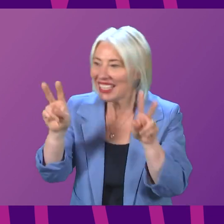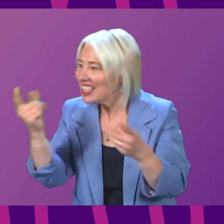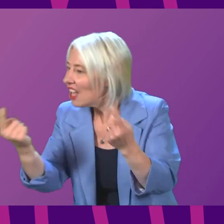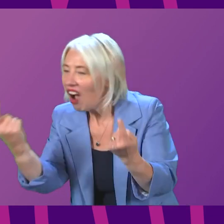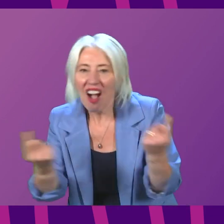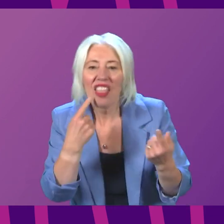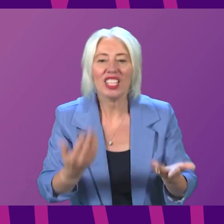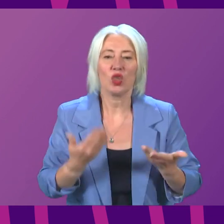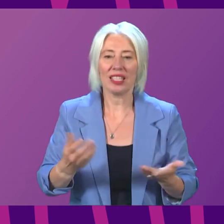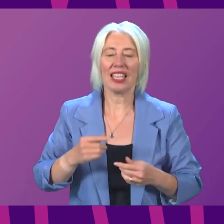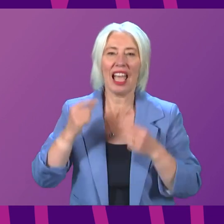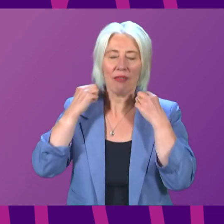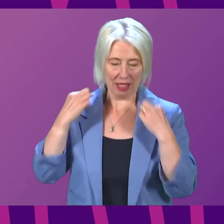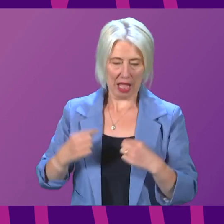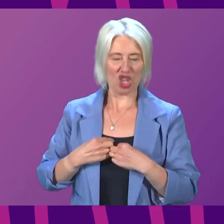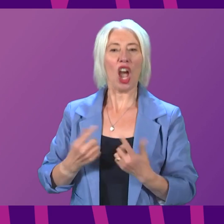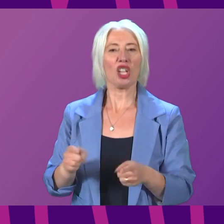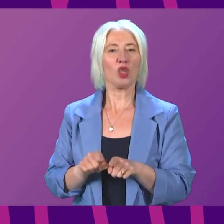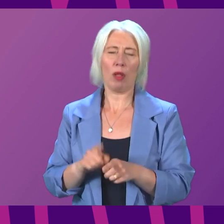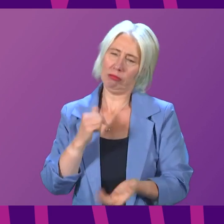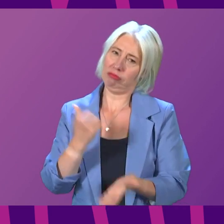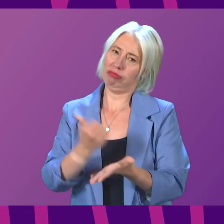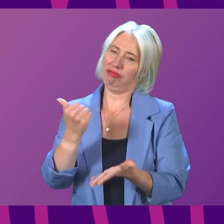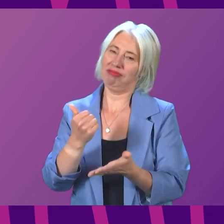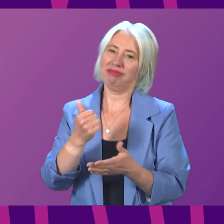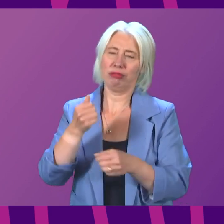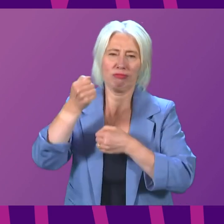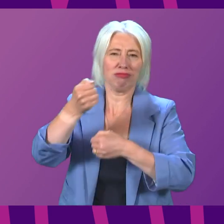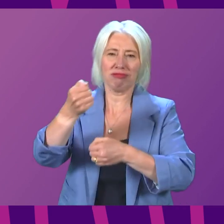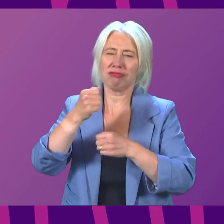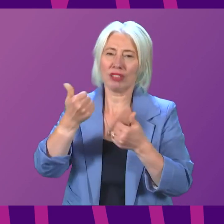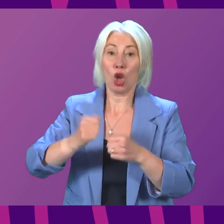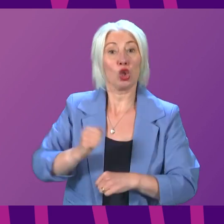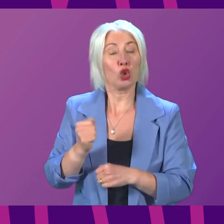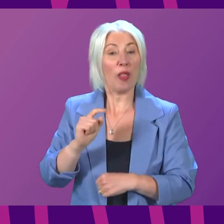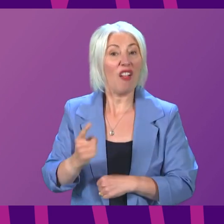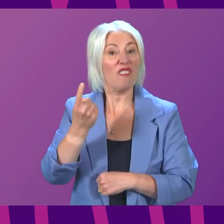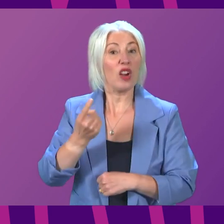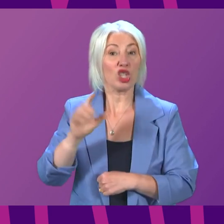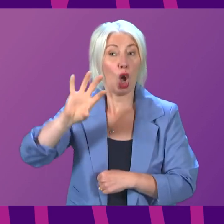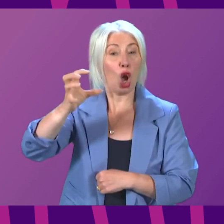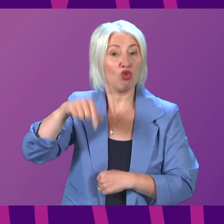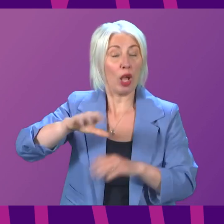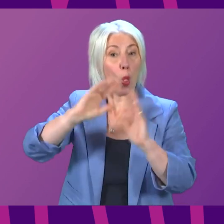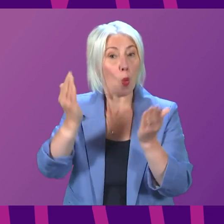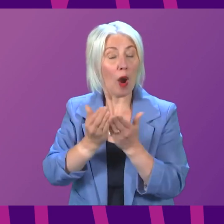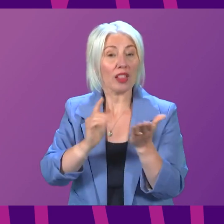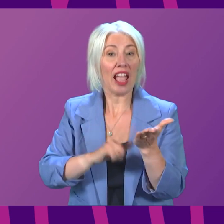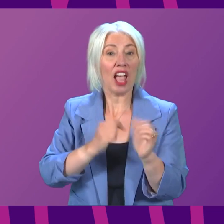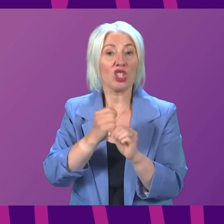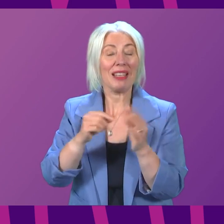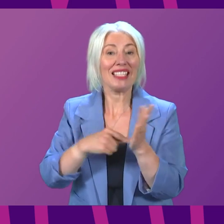wearing their lanyards. They have done a great job and made Scotland the first country in the world to have LGBT